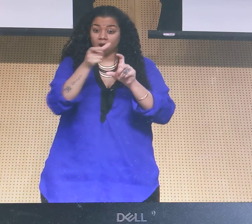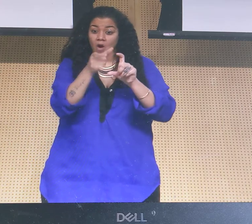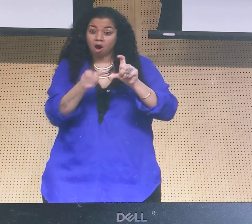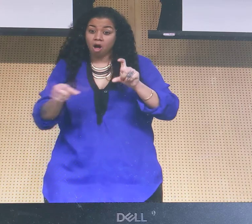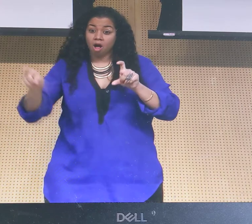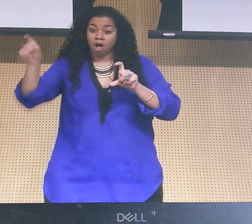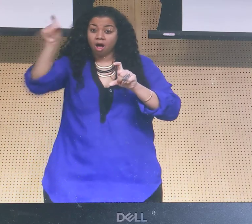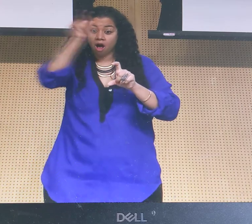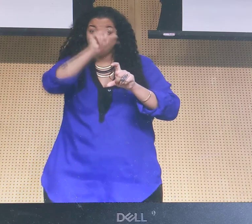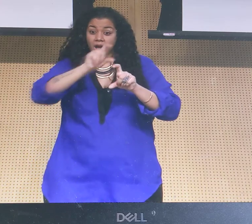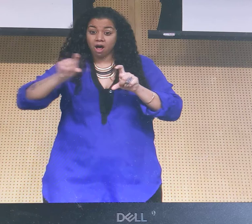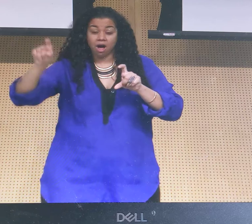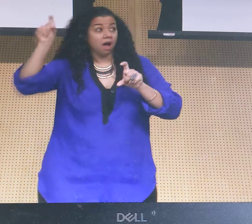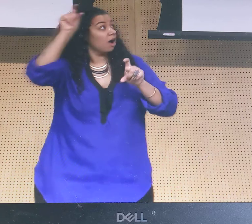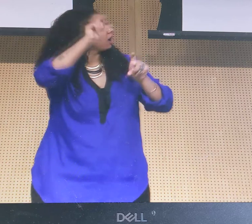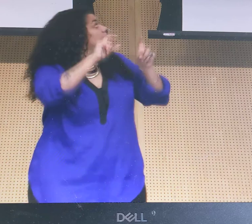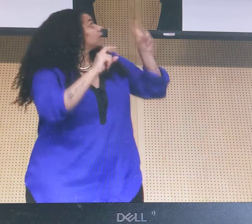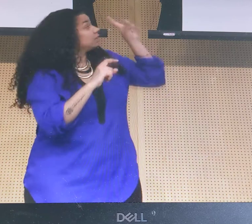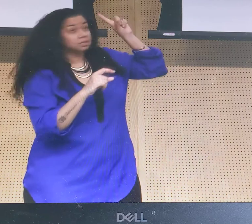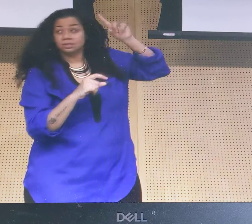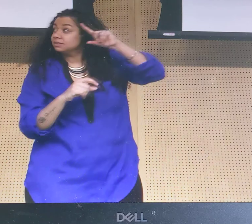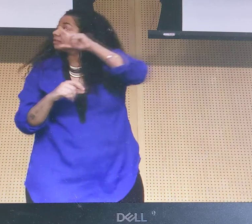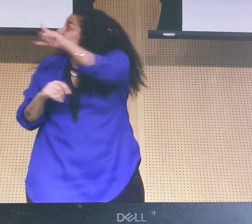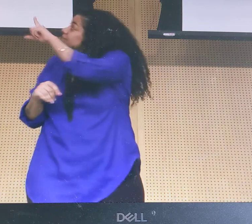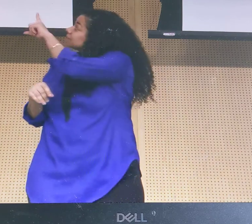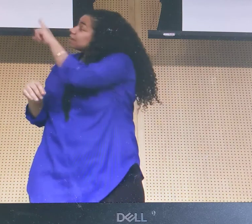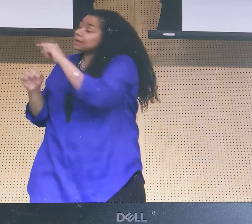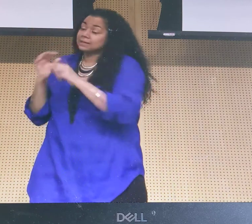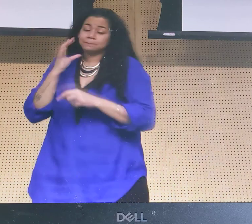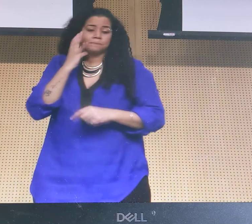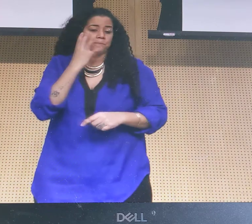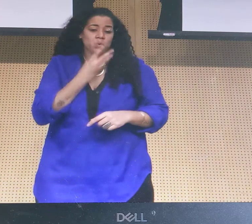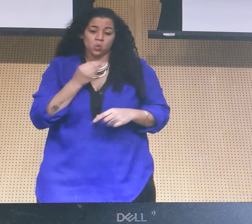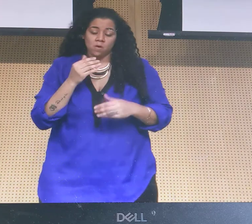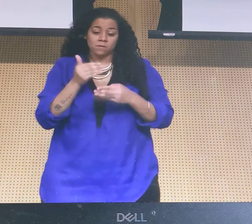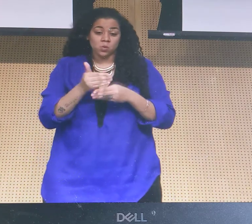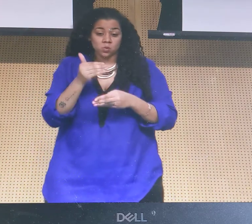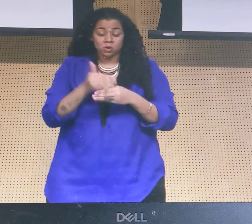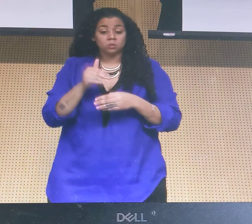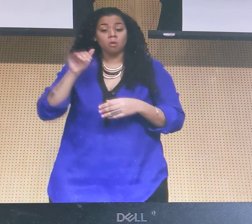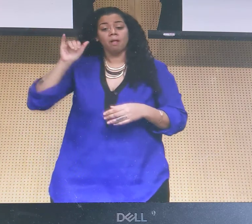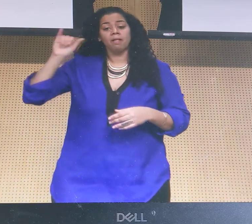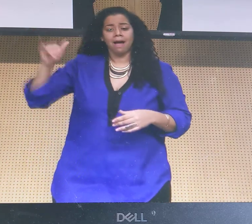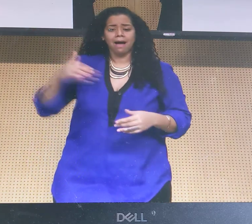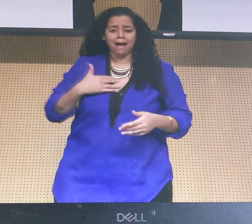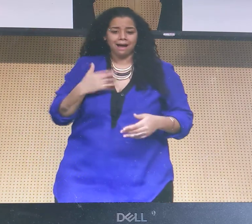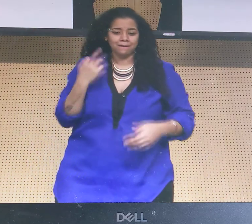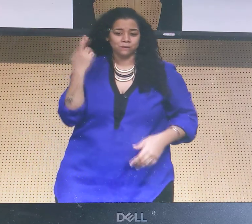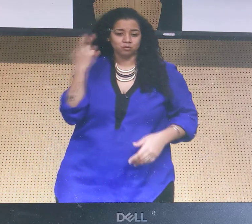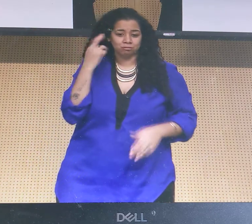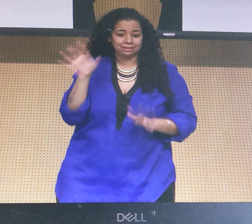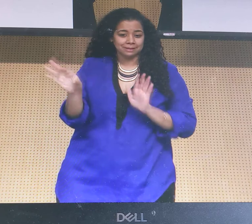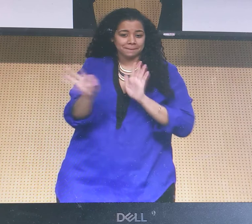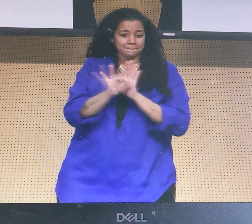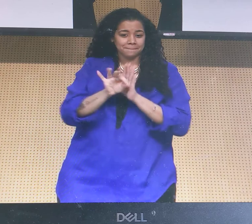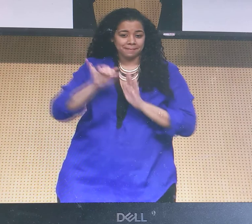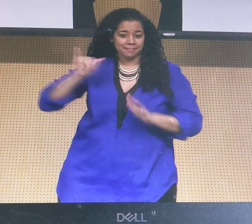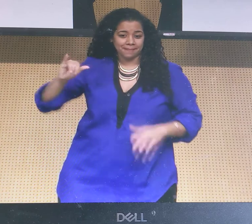see, the window with the circles spiraling in. It's a beautiful window. And I have a reason